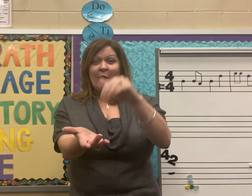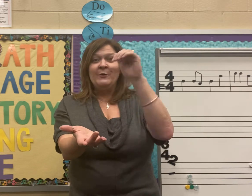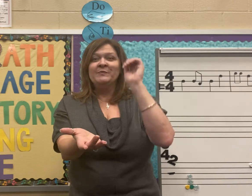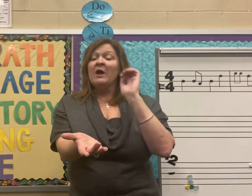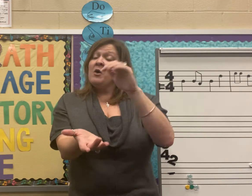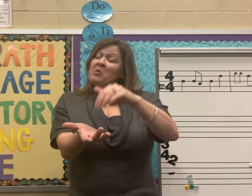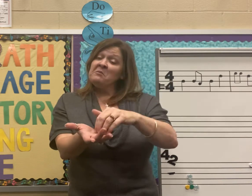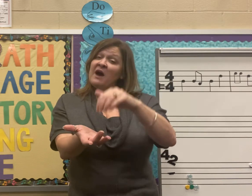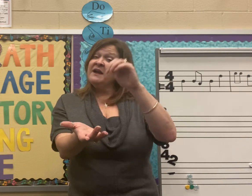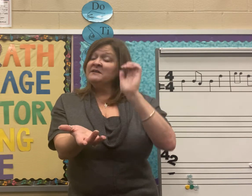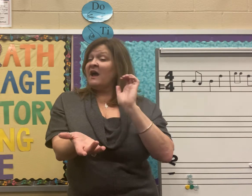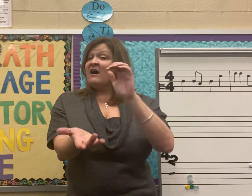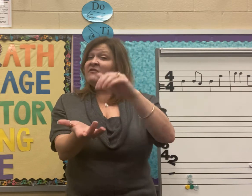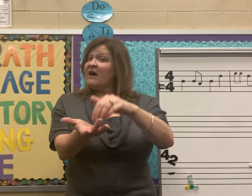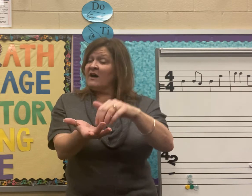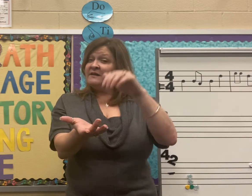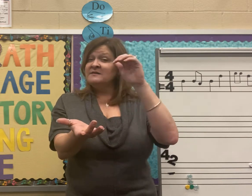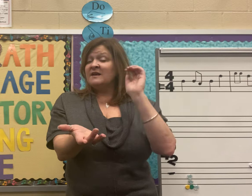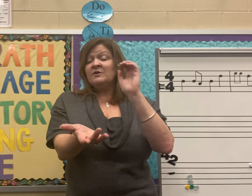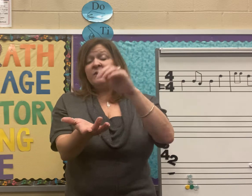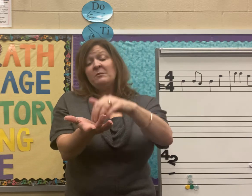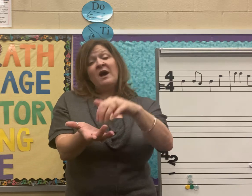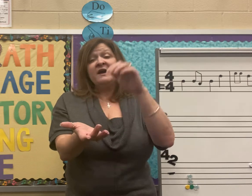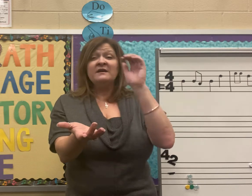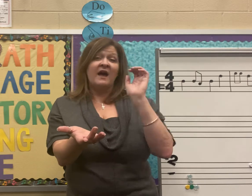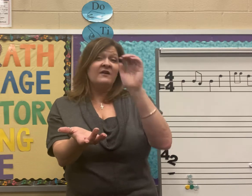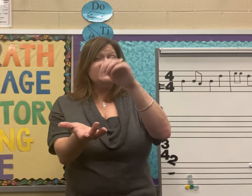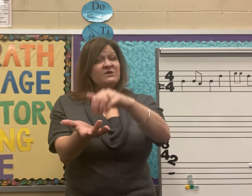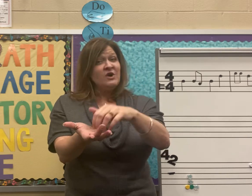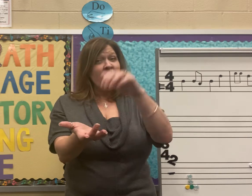We might have ice and we might have snow.